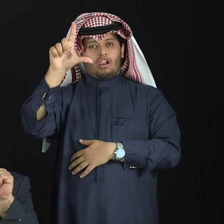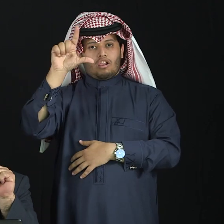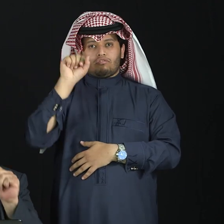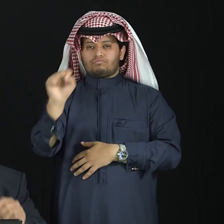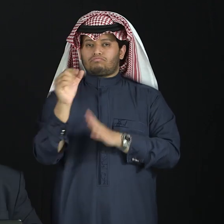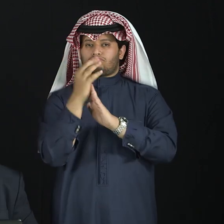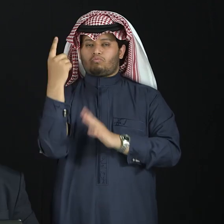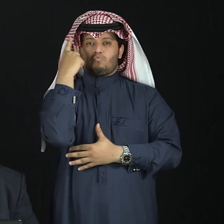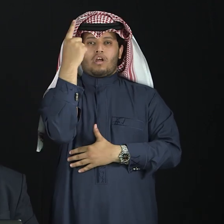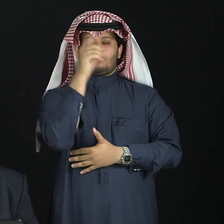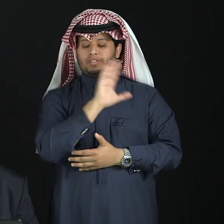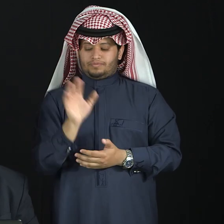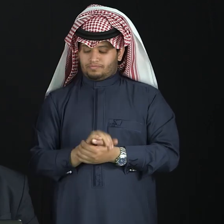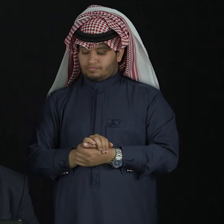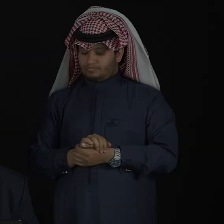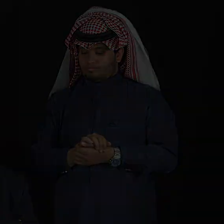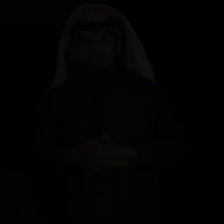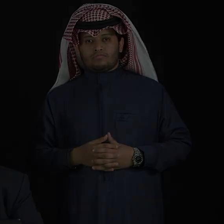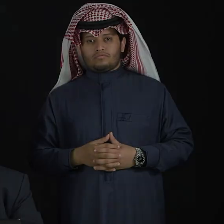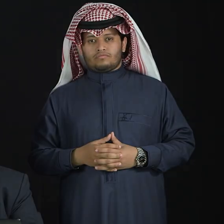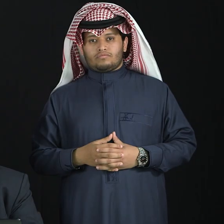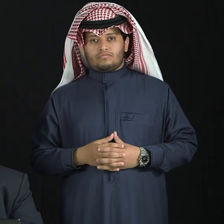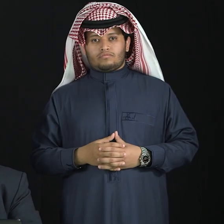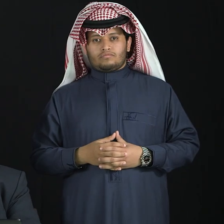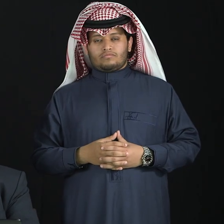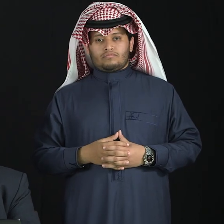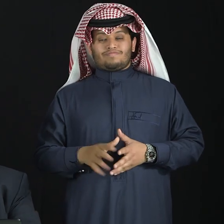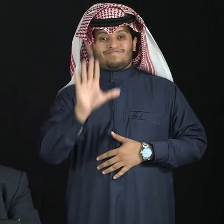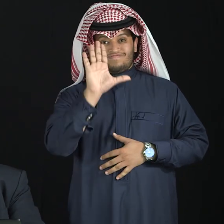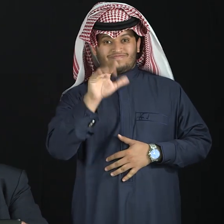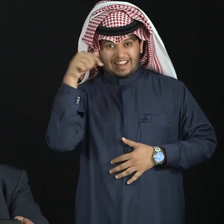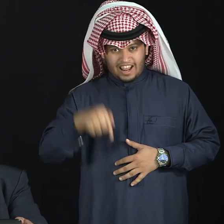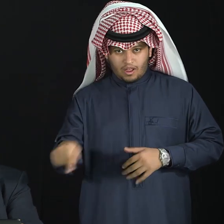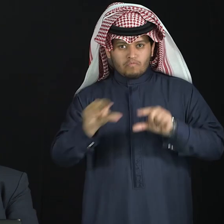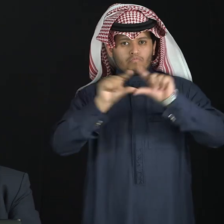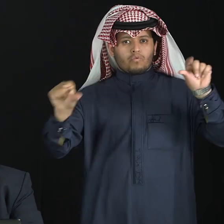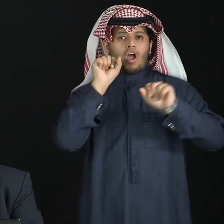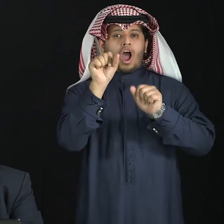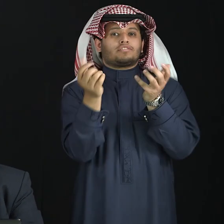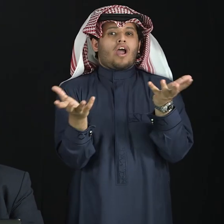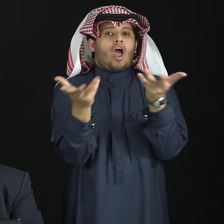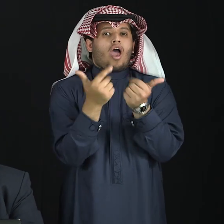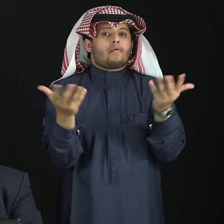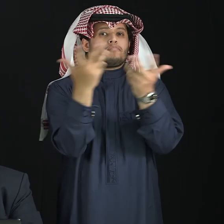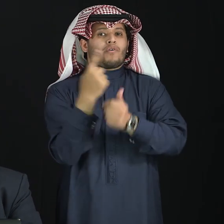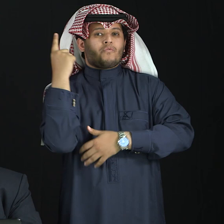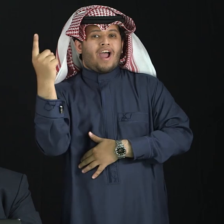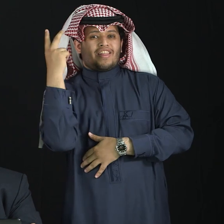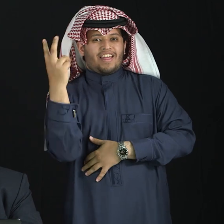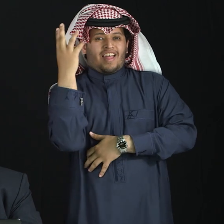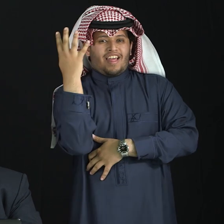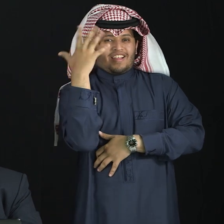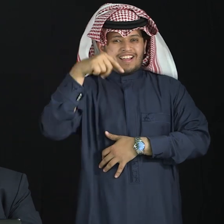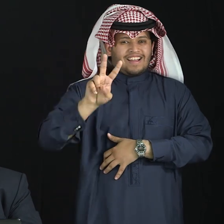only. They do not use both hands. The second point, fact, has to do with the smart hands